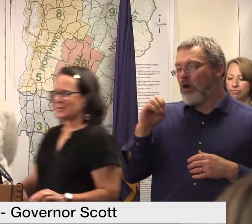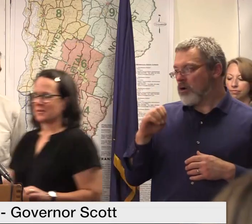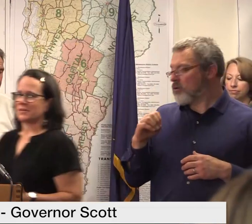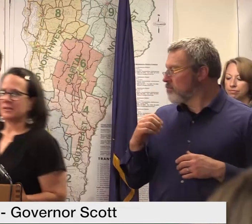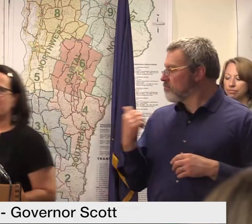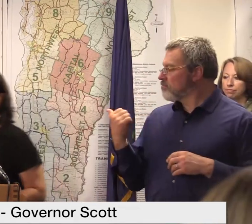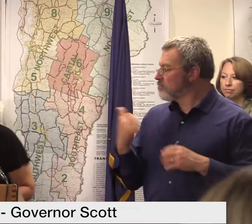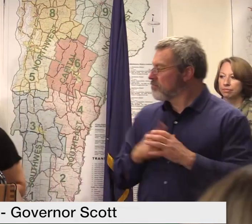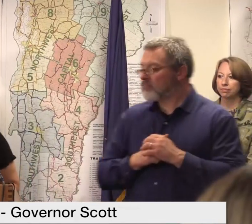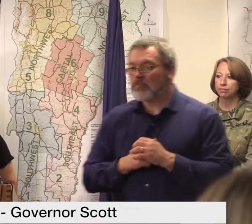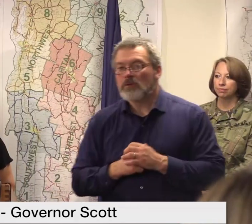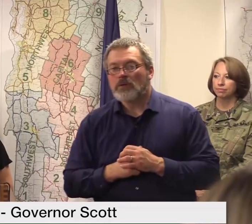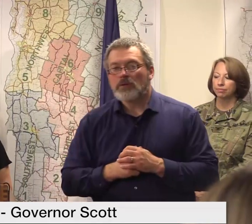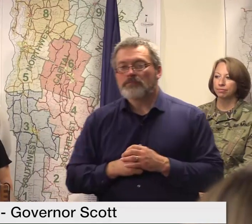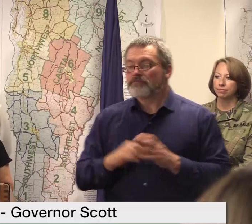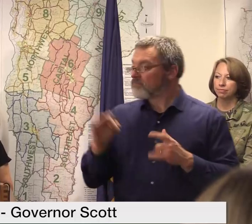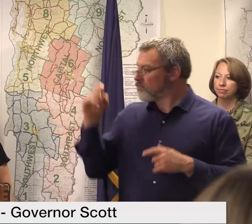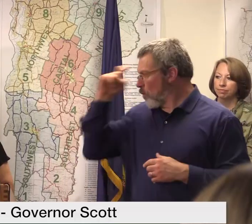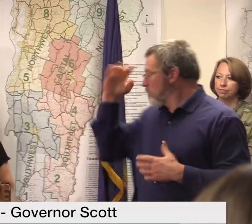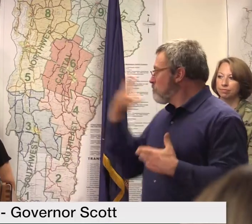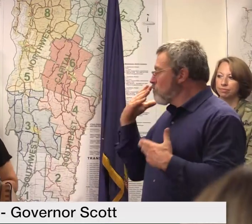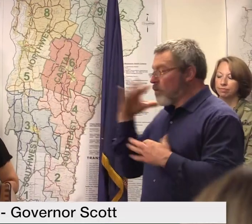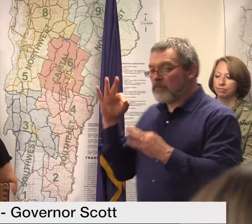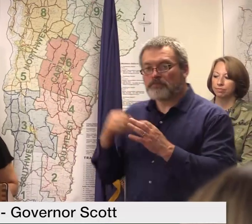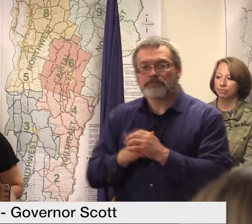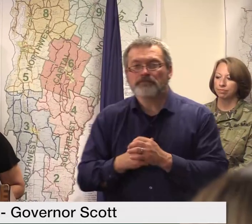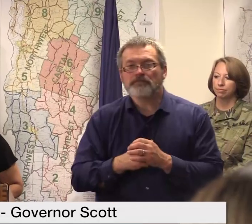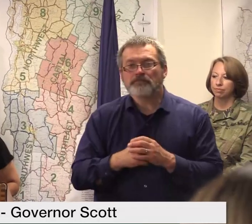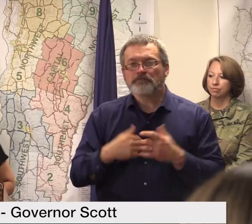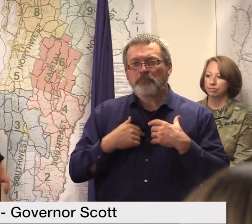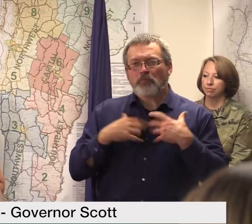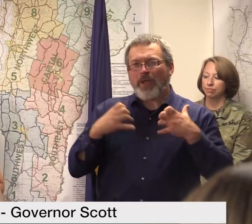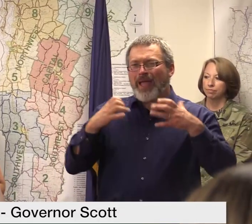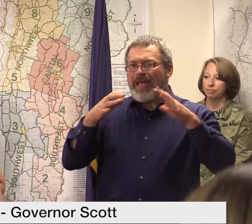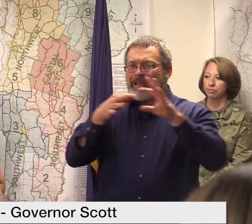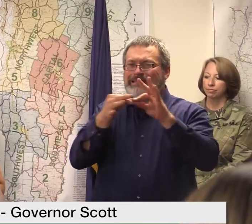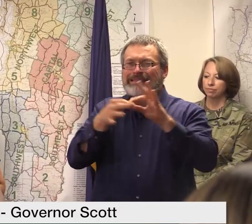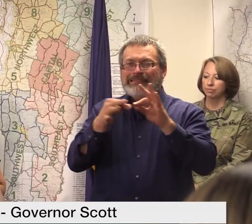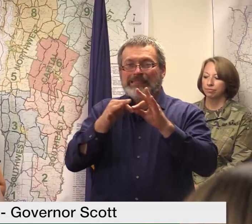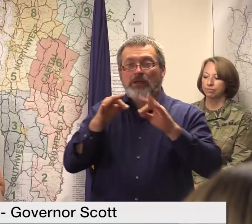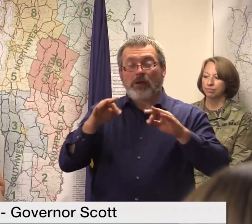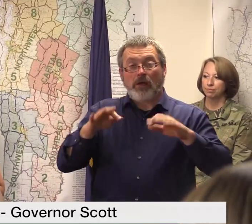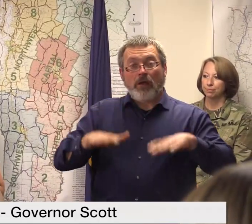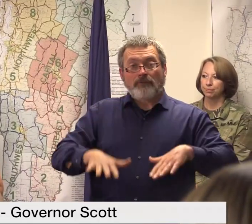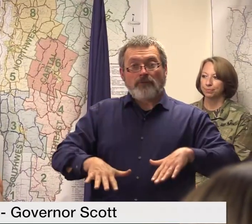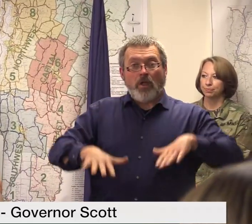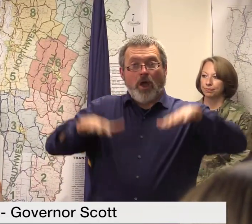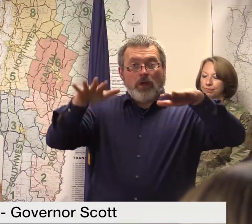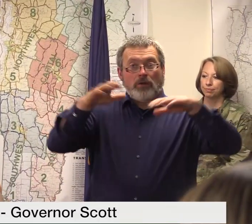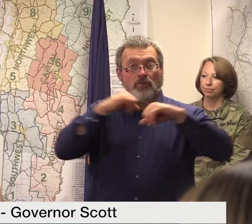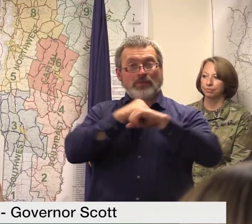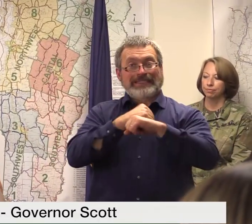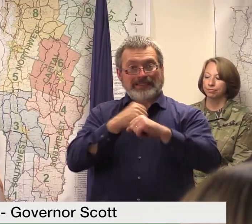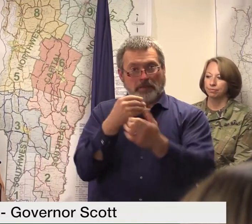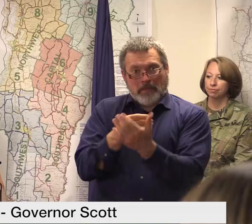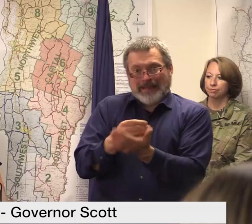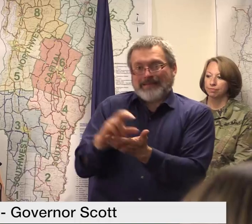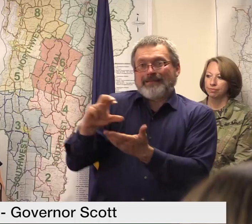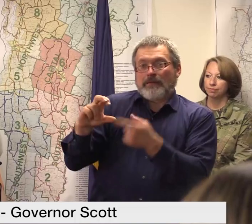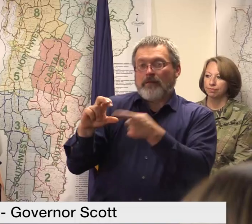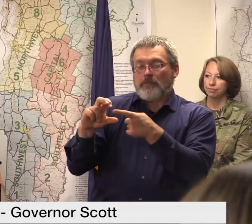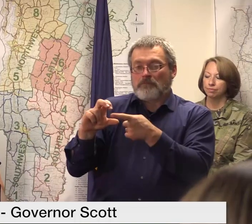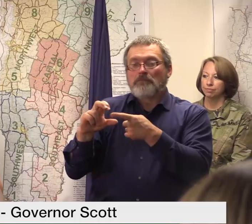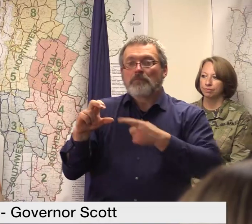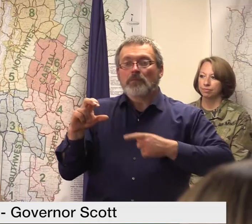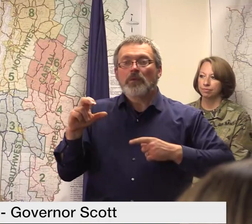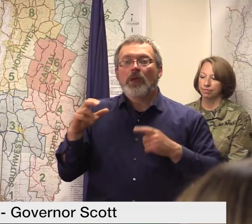Thank You Governor I just want to draw attention to the Flood Resilient Communities Fund which is a joint initiative of the Agency of Natural